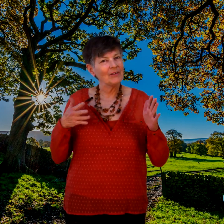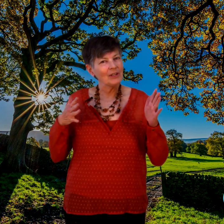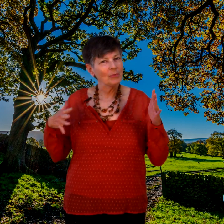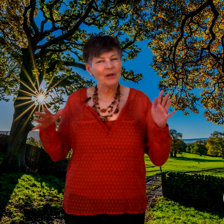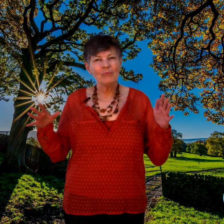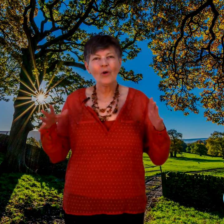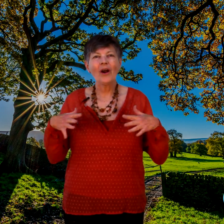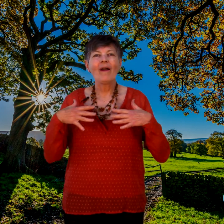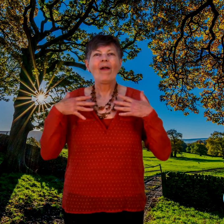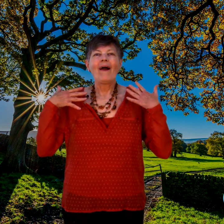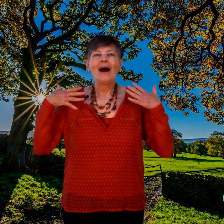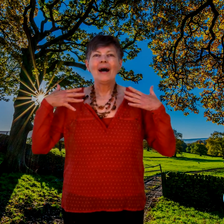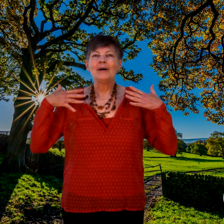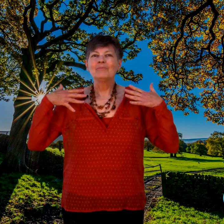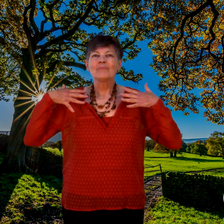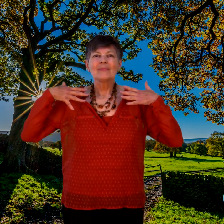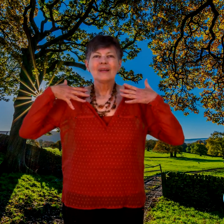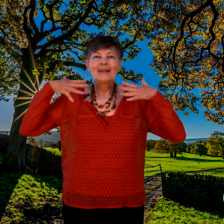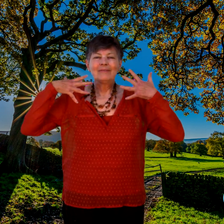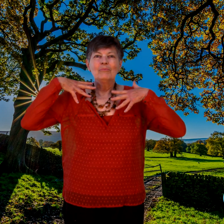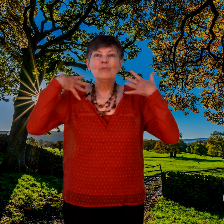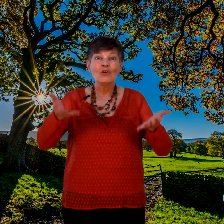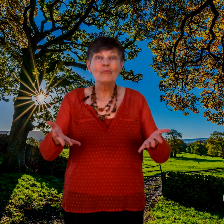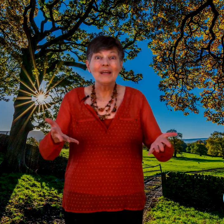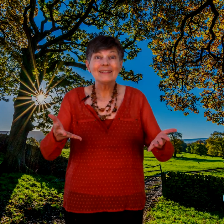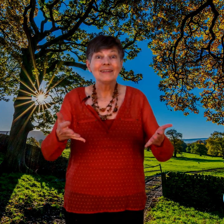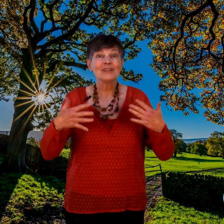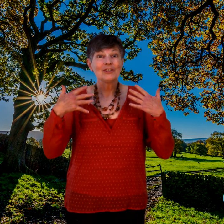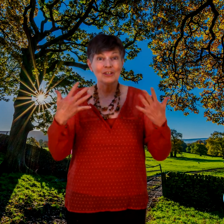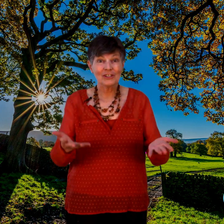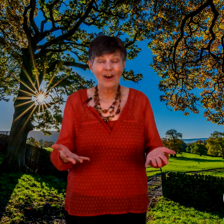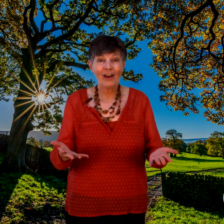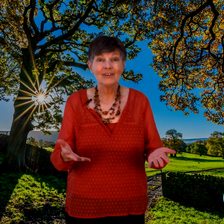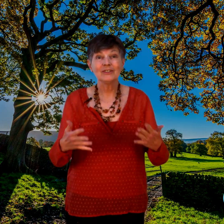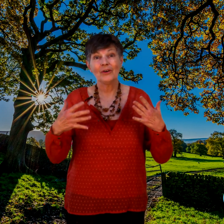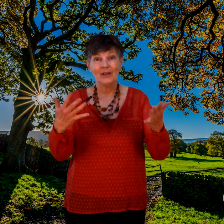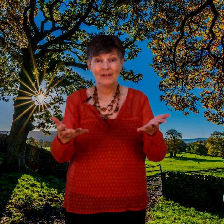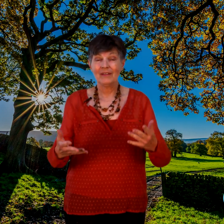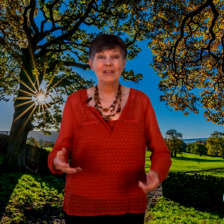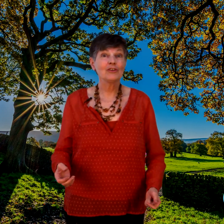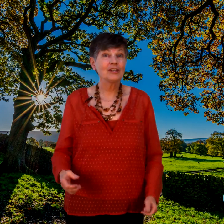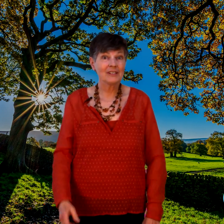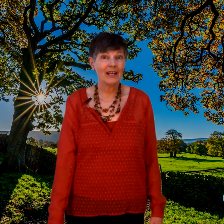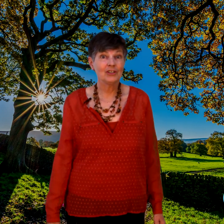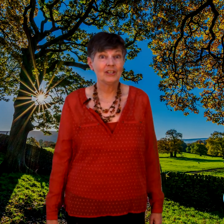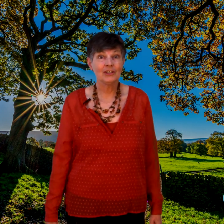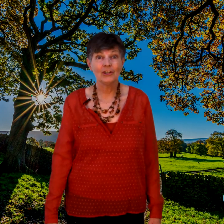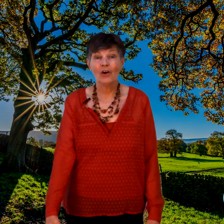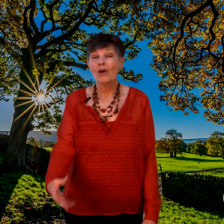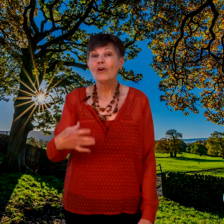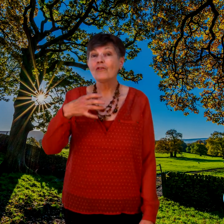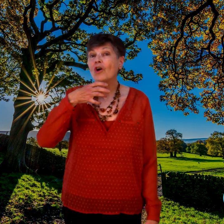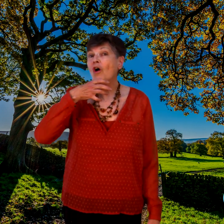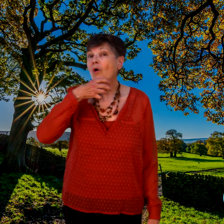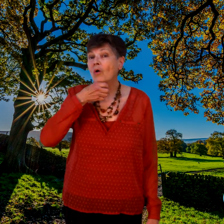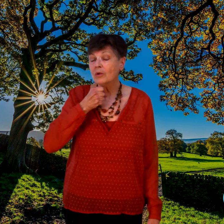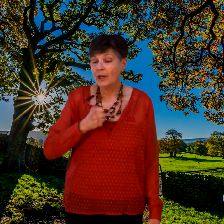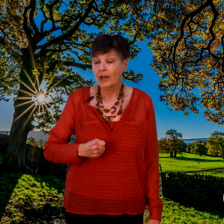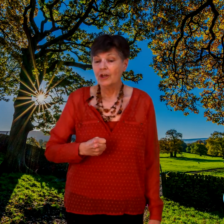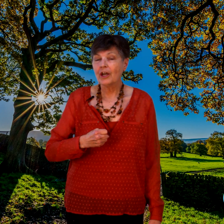give a little bit more movement to the song. So these are the signs you need to know. For Old, you're